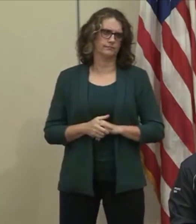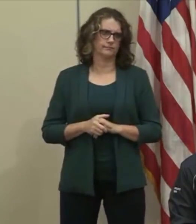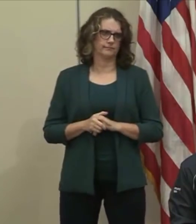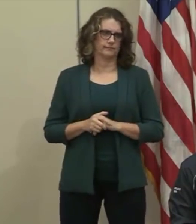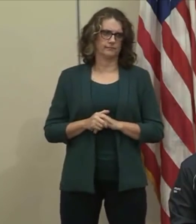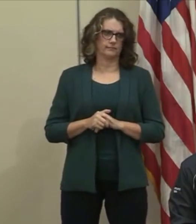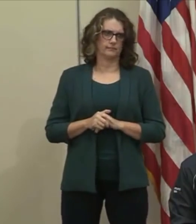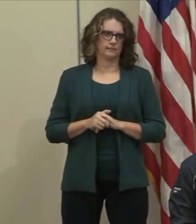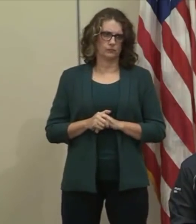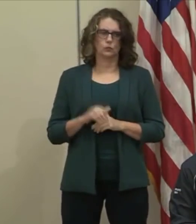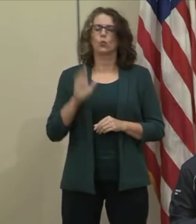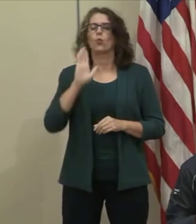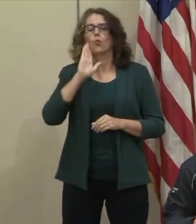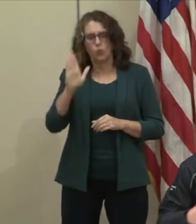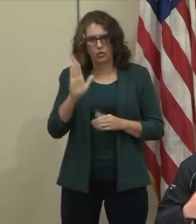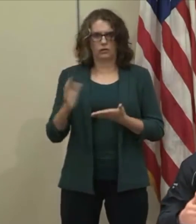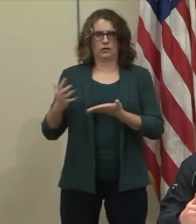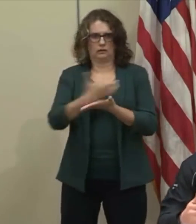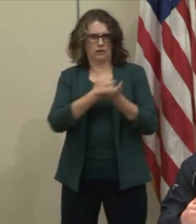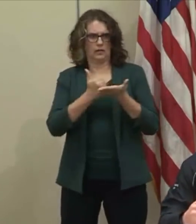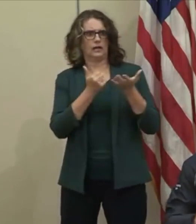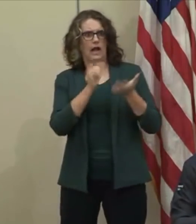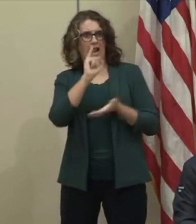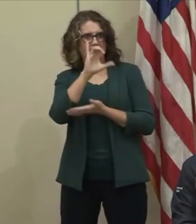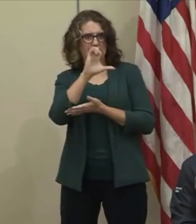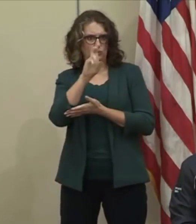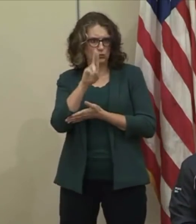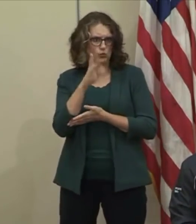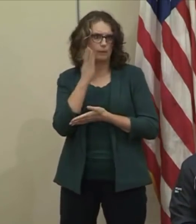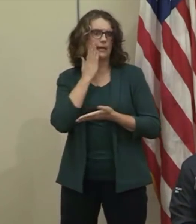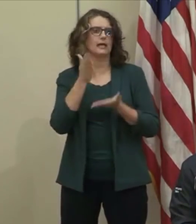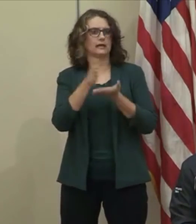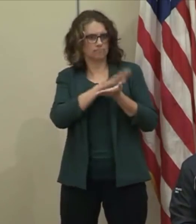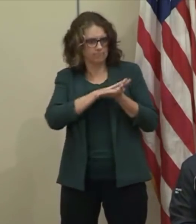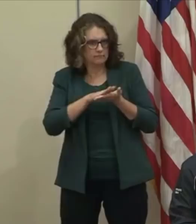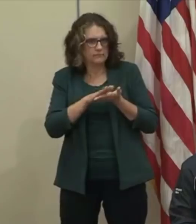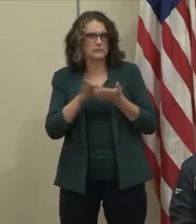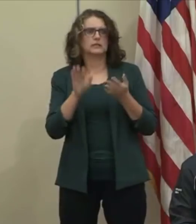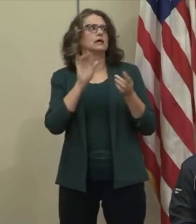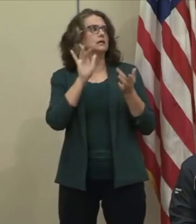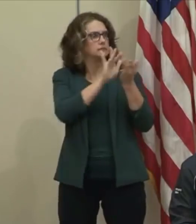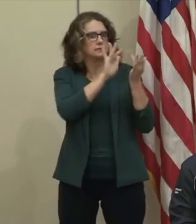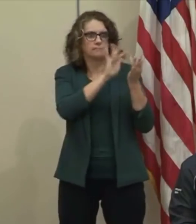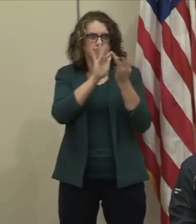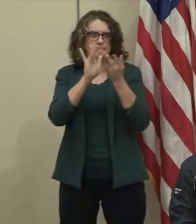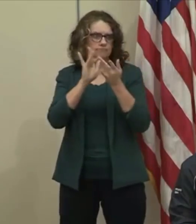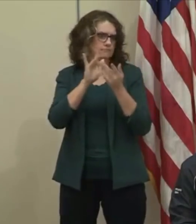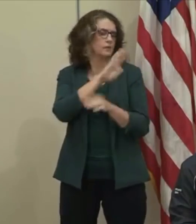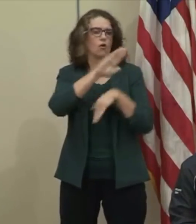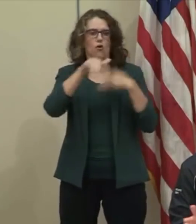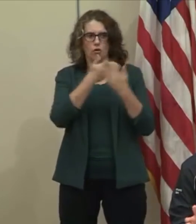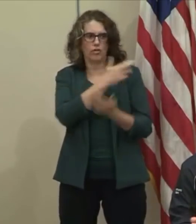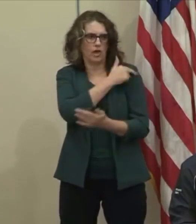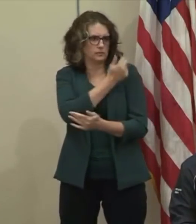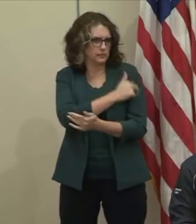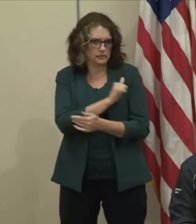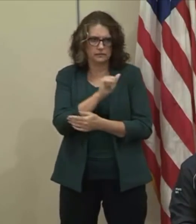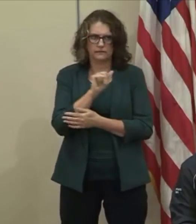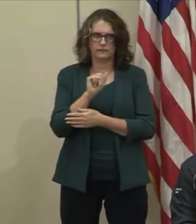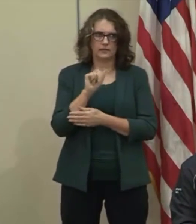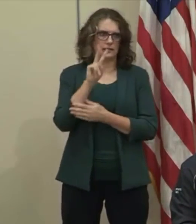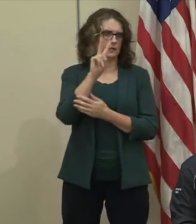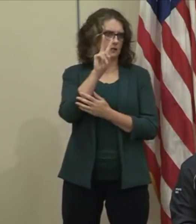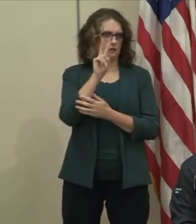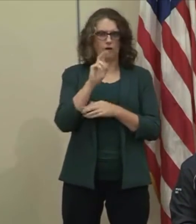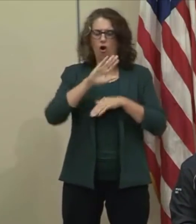counts. We've got the hospitals with their surge numbers. We have ventilator numbers, and we're tracking this on a